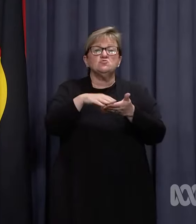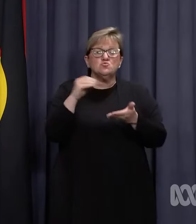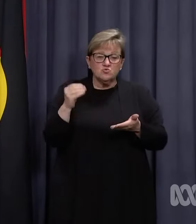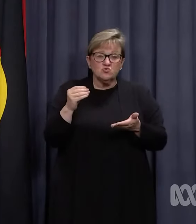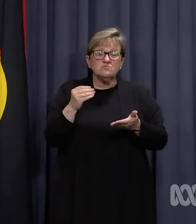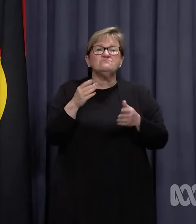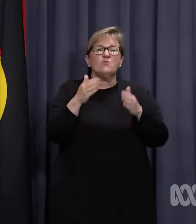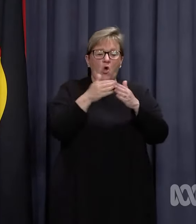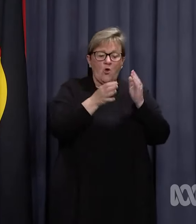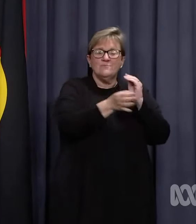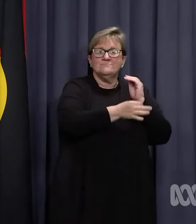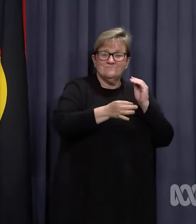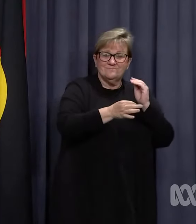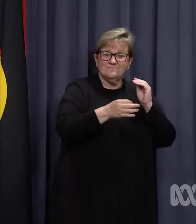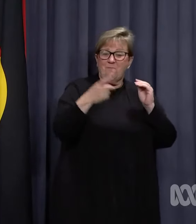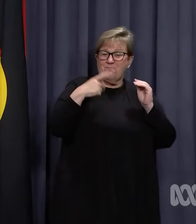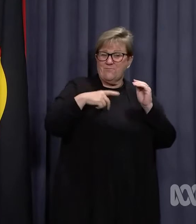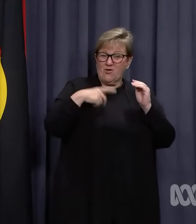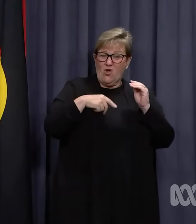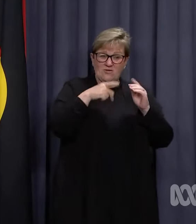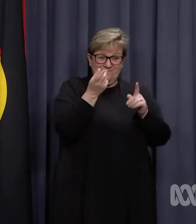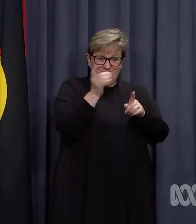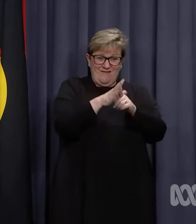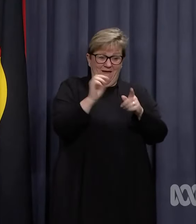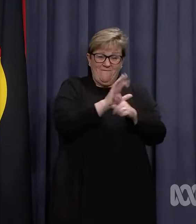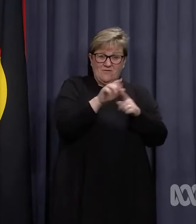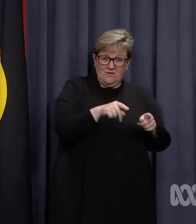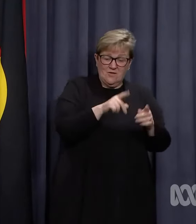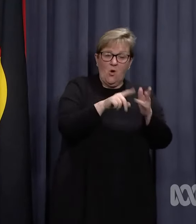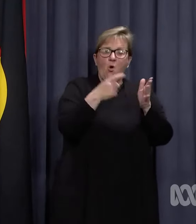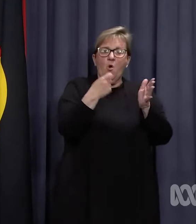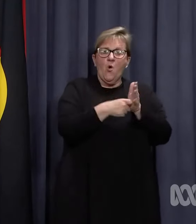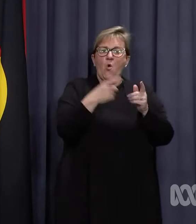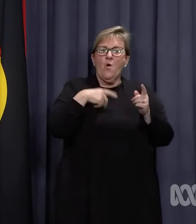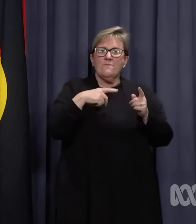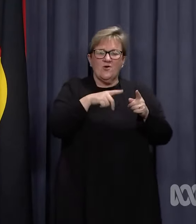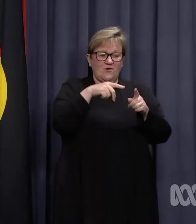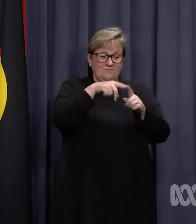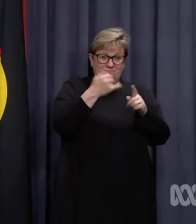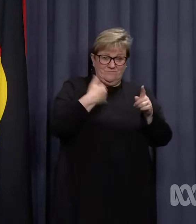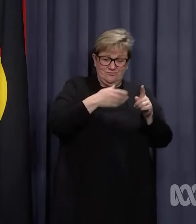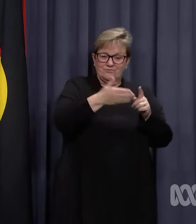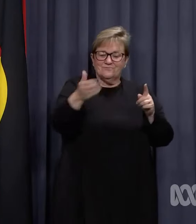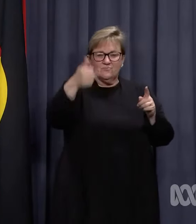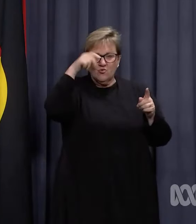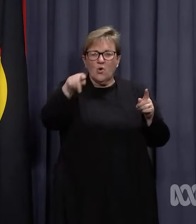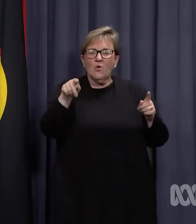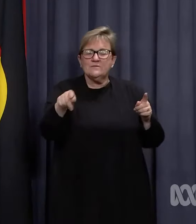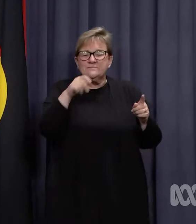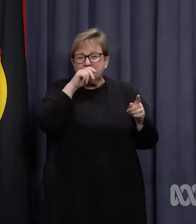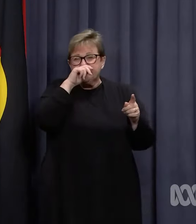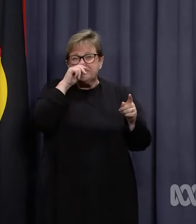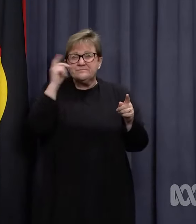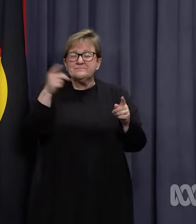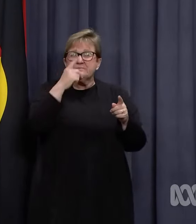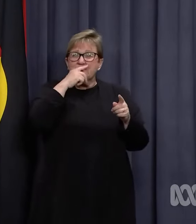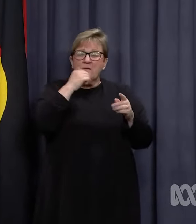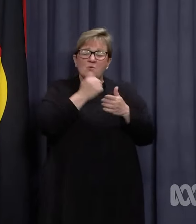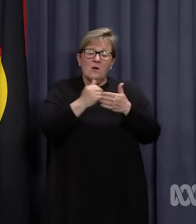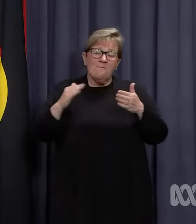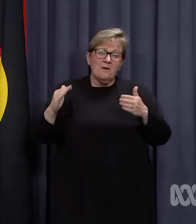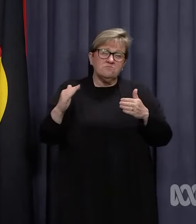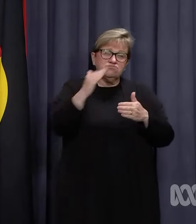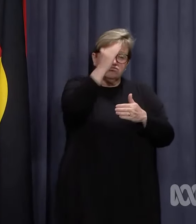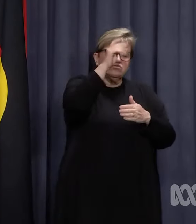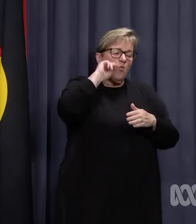have isolated due to either being positive or in isolation as a close contact. The number of cases is going to